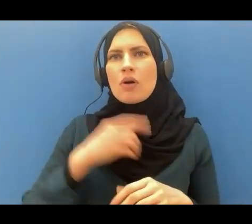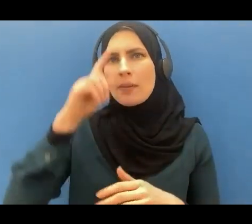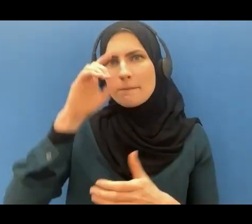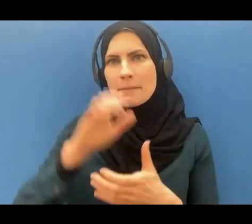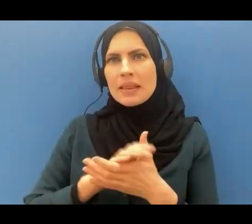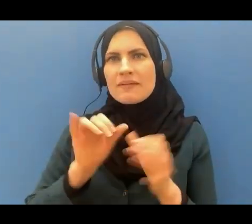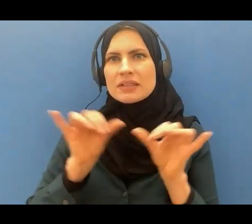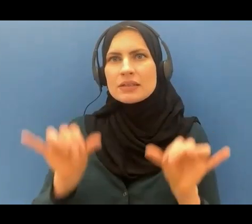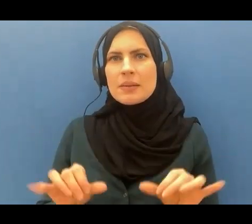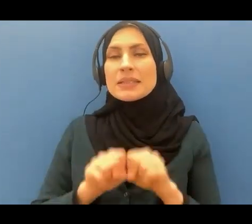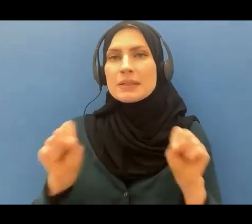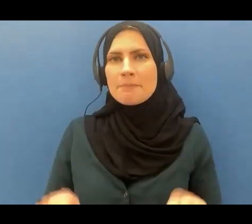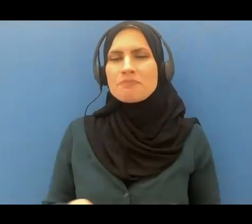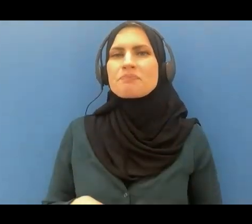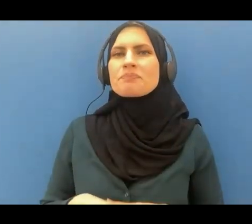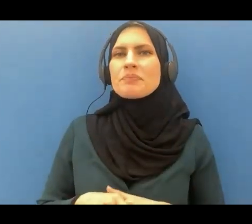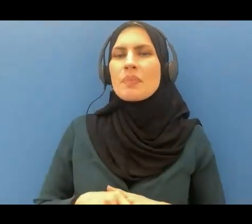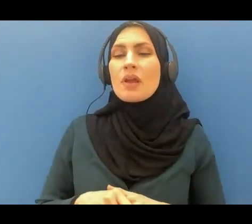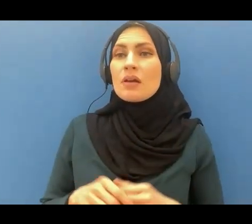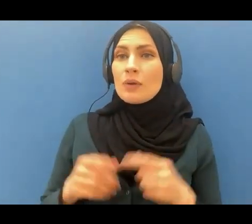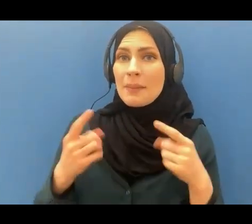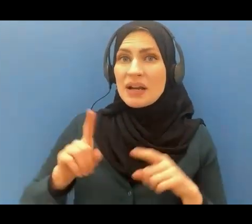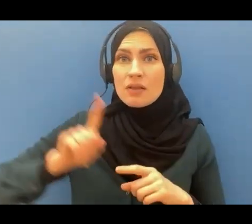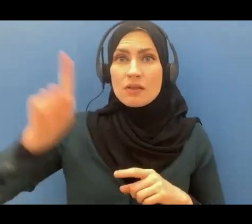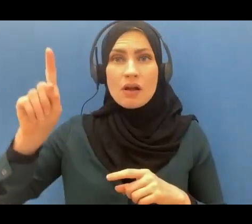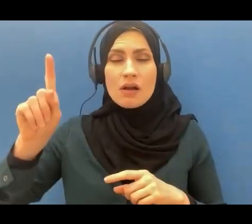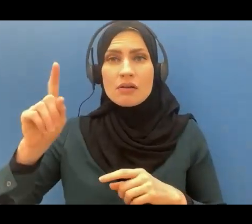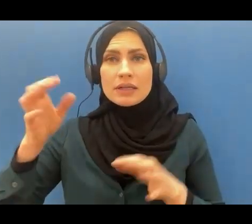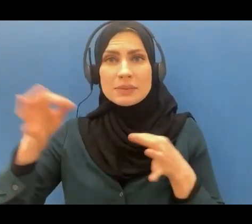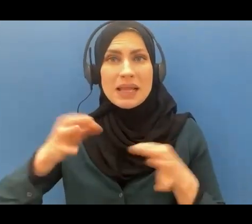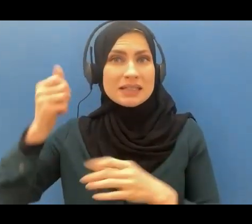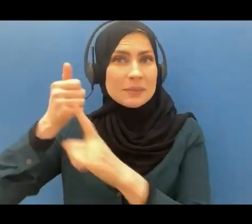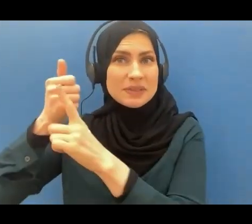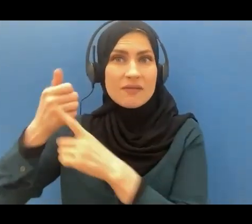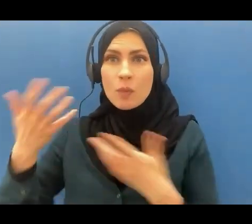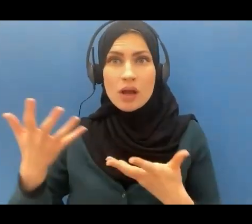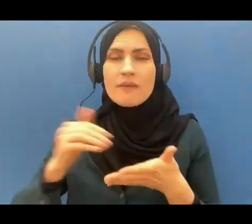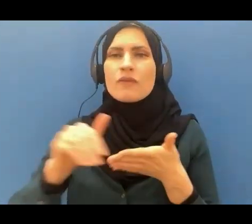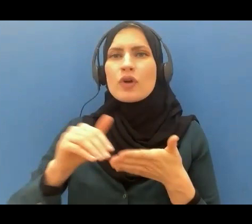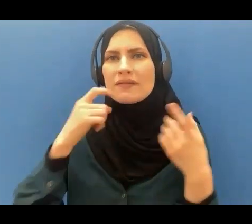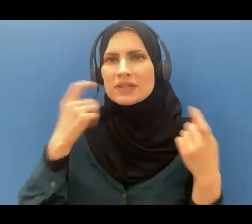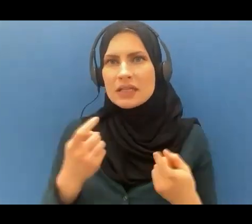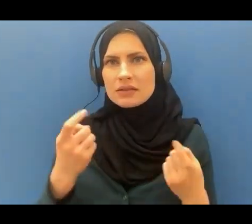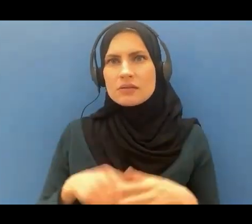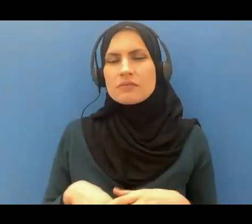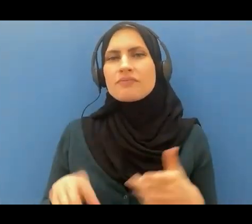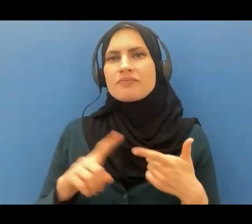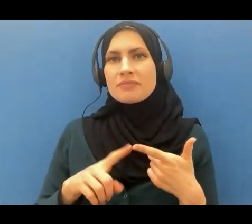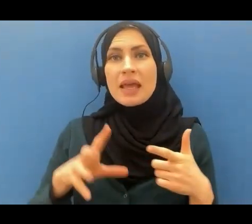when Allah introduced himself as the forgiver of sin the acceptor of